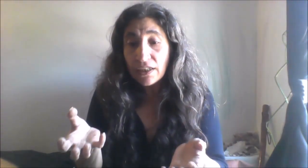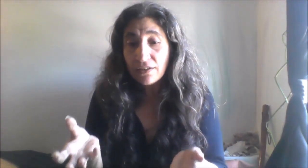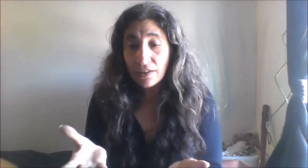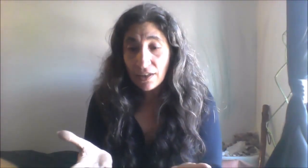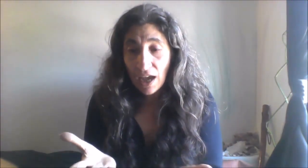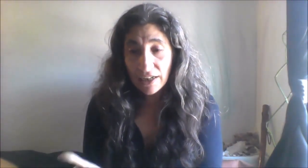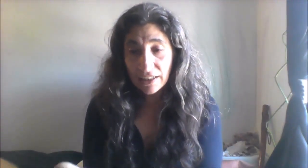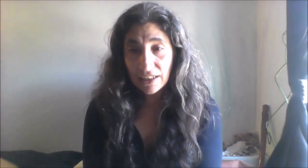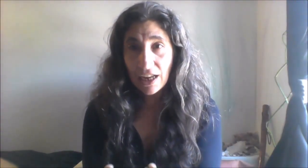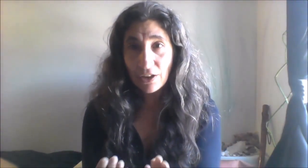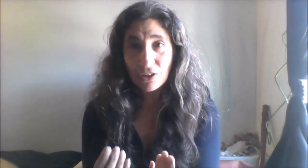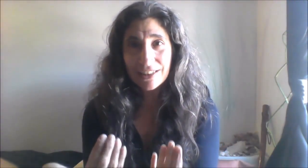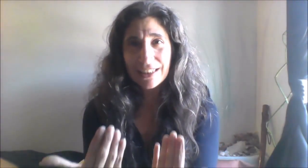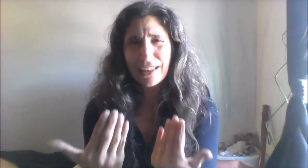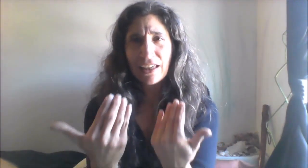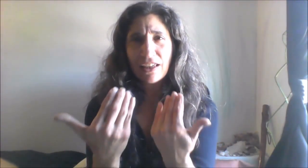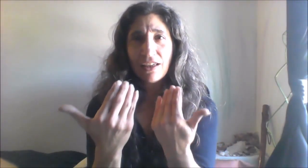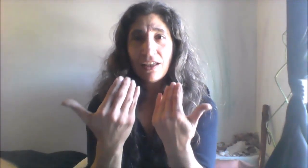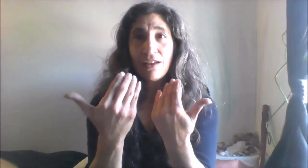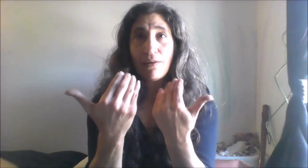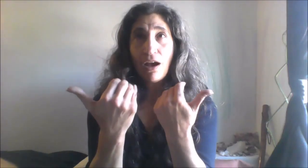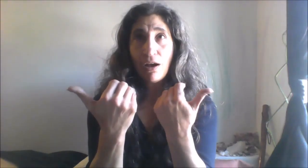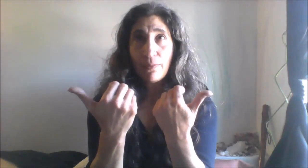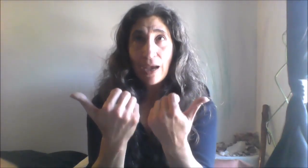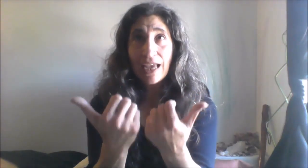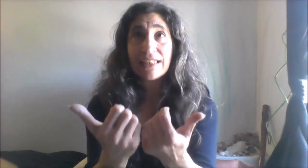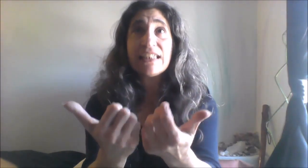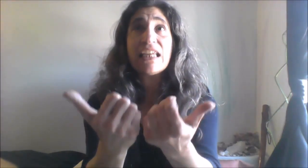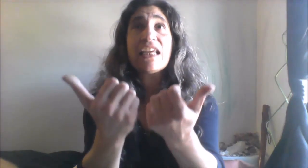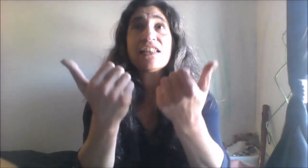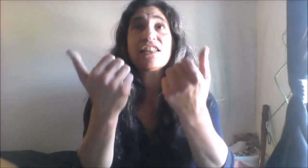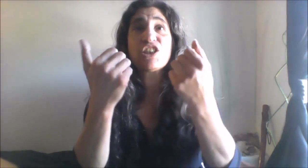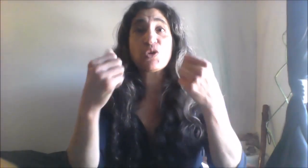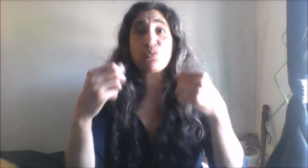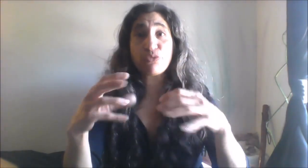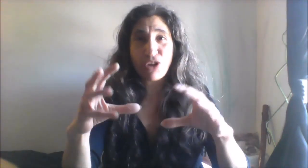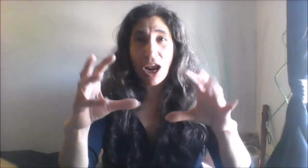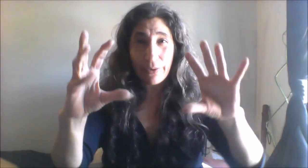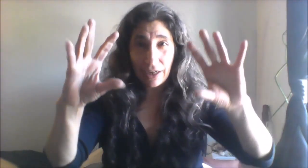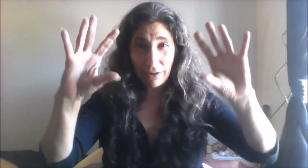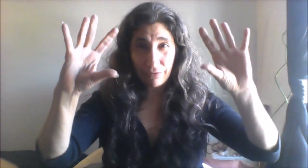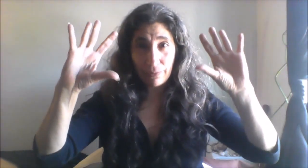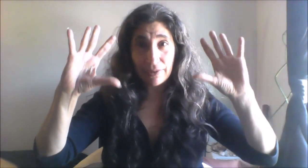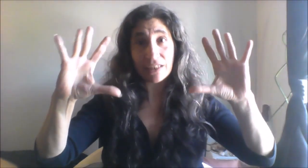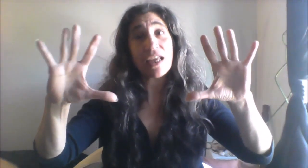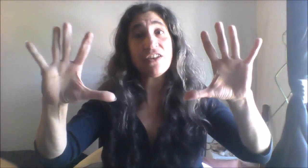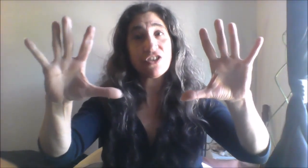into the garden and now you're seeing um ideas sprouting from the attention